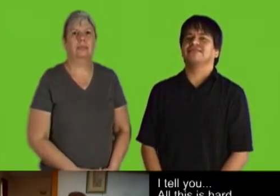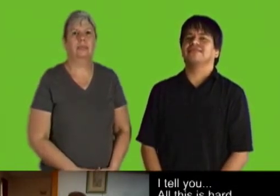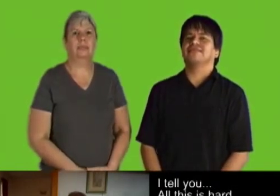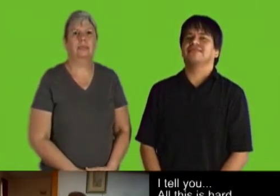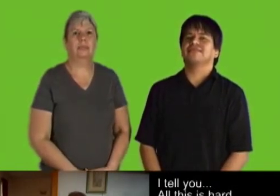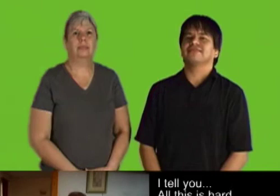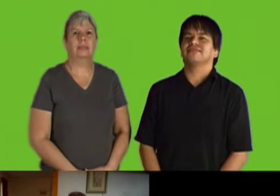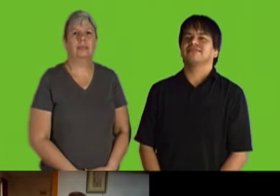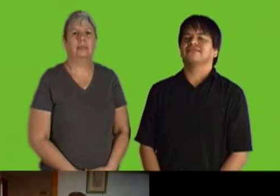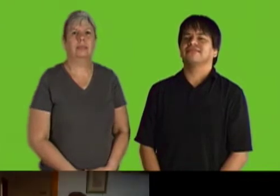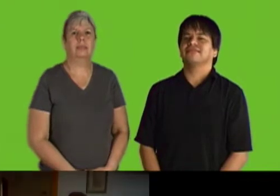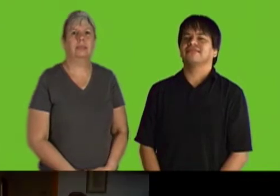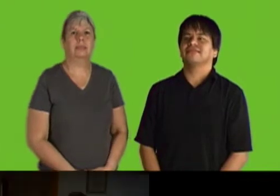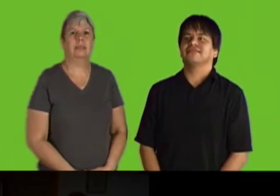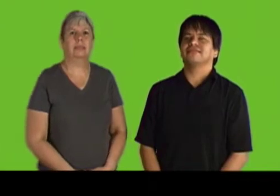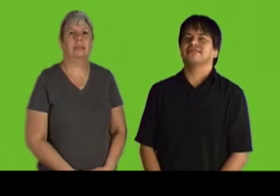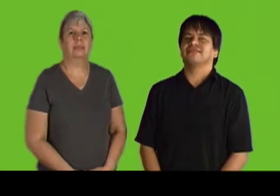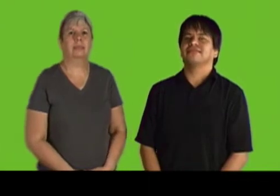hard.